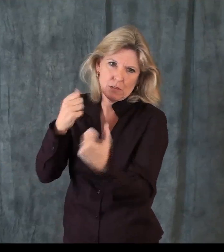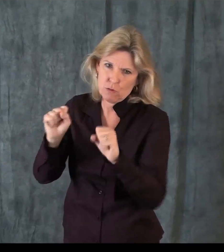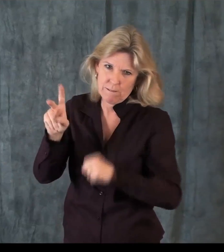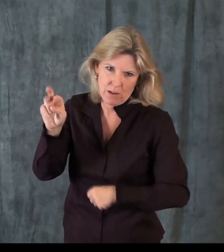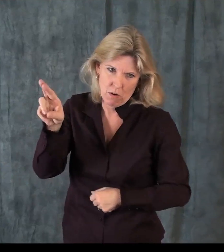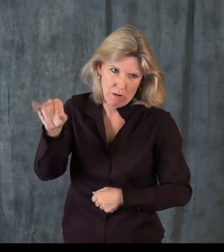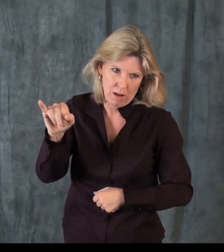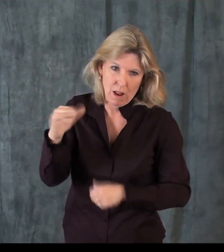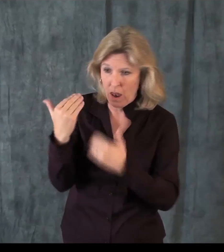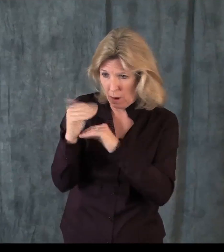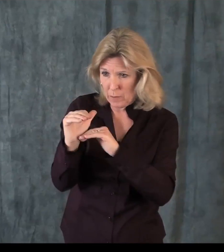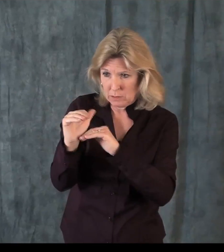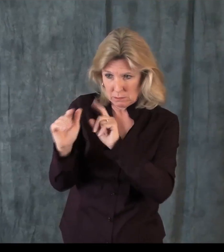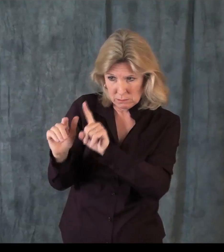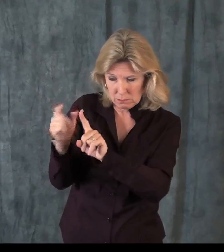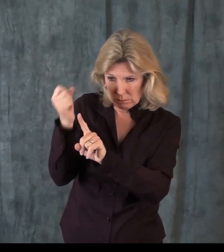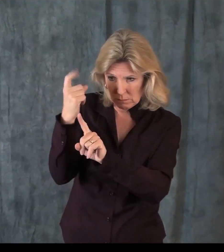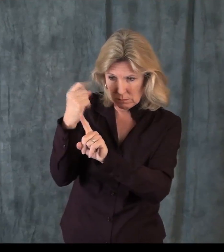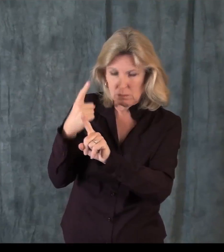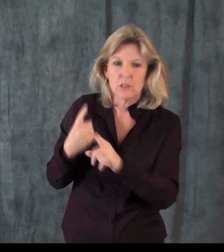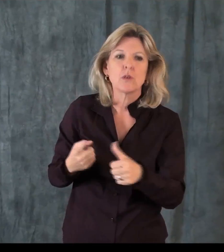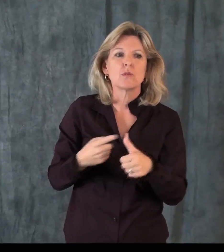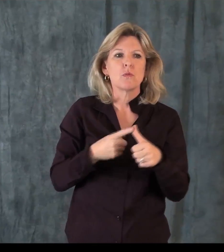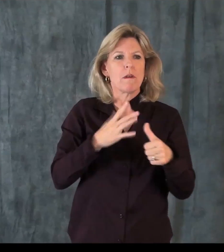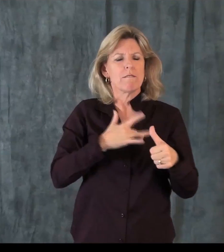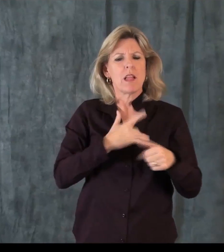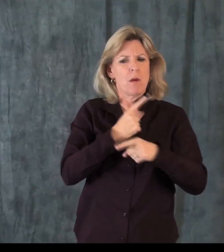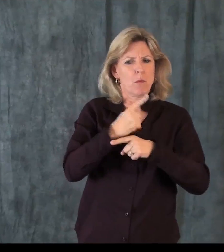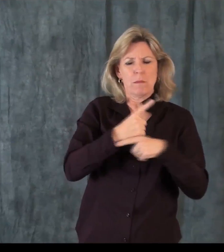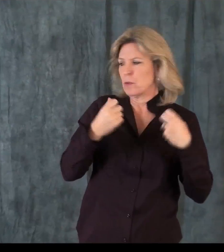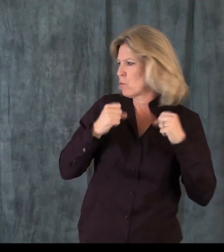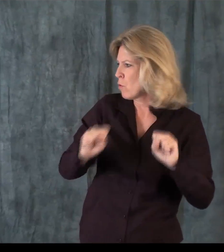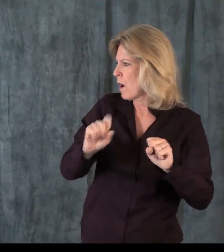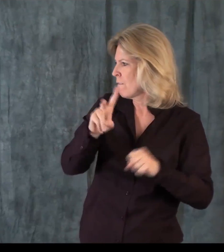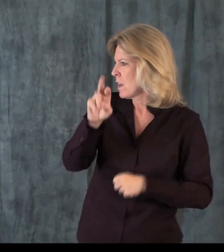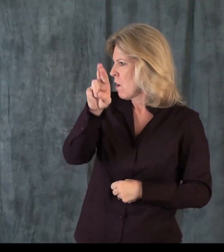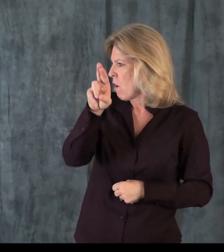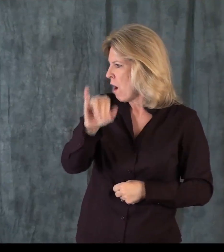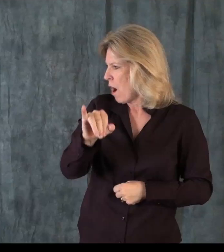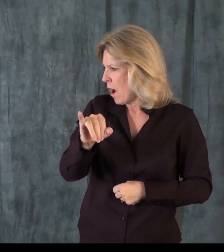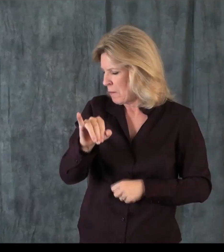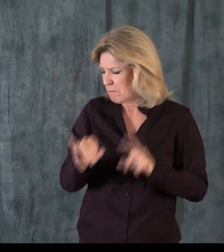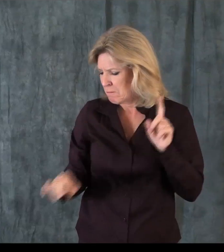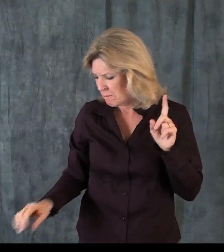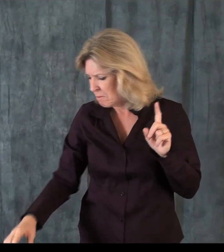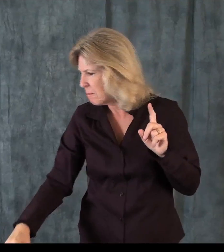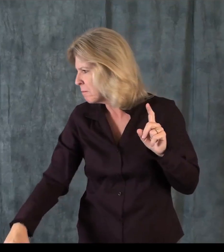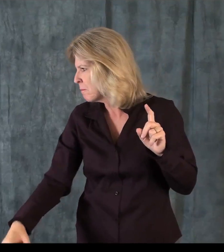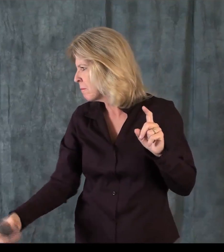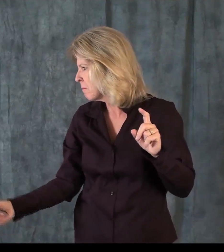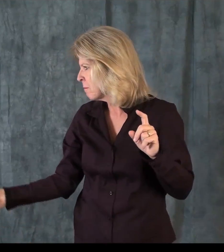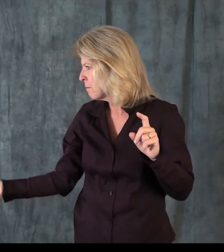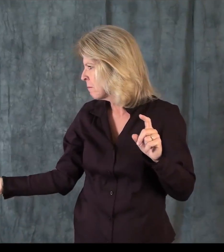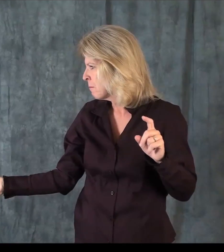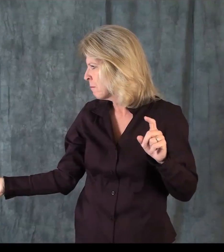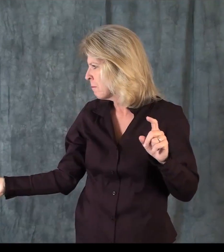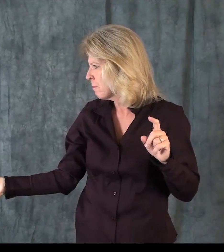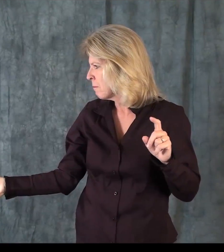and then the other instances where VRI is not an option. So there are certain restrictions and limitations. So let me talk about